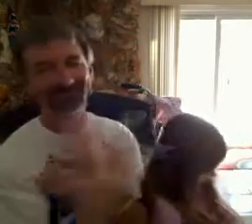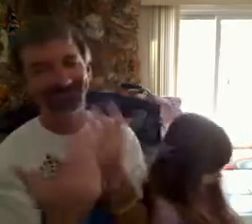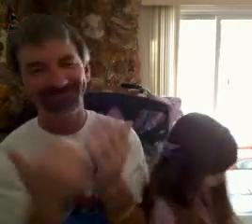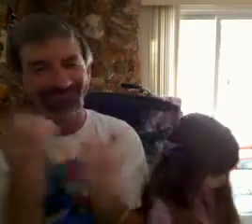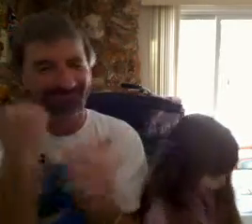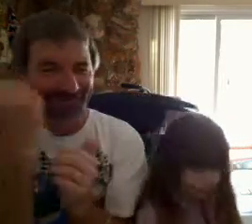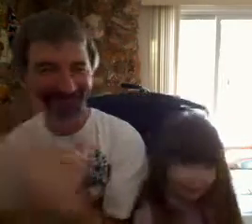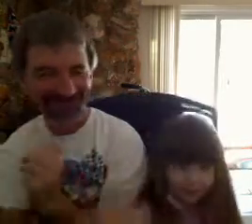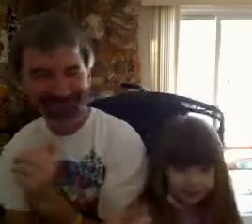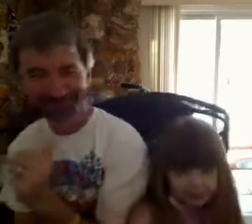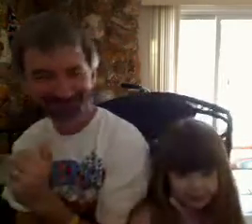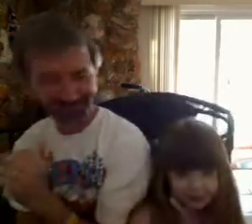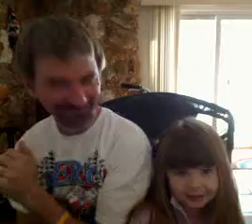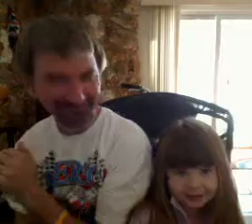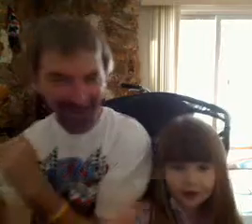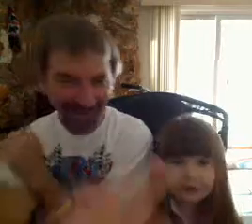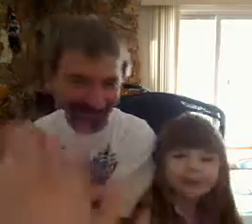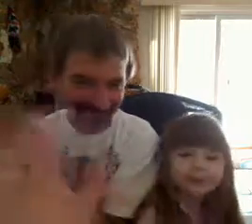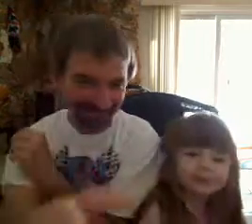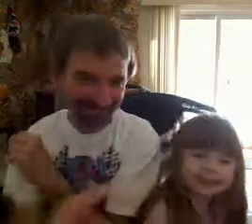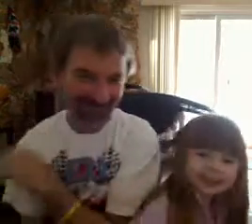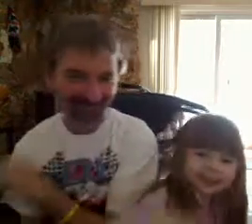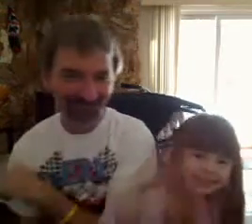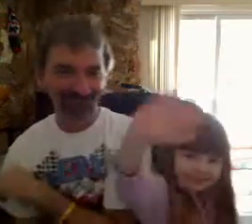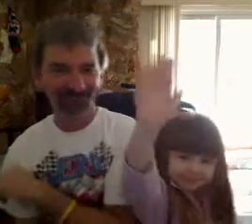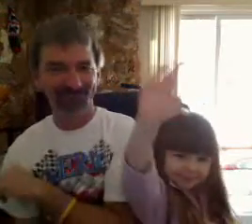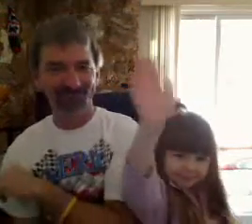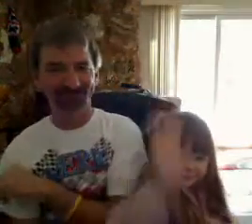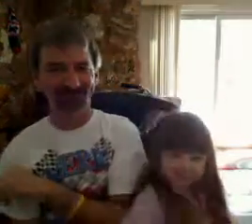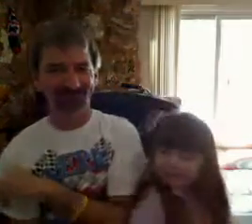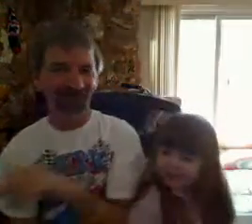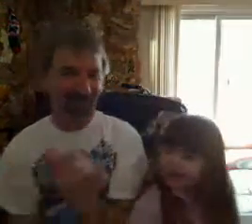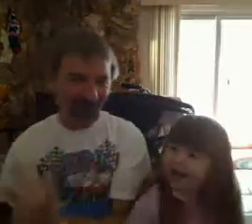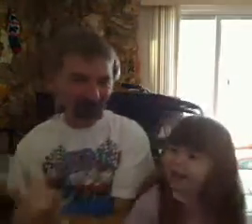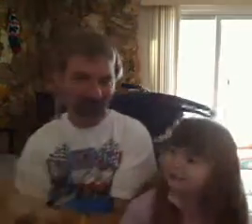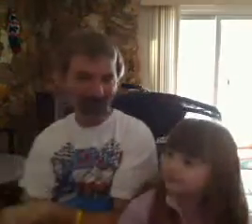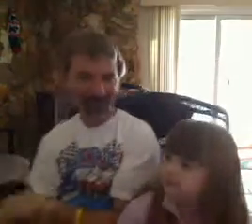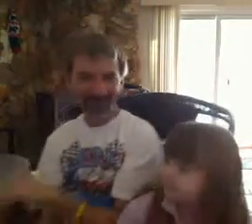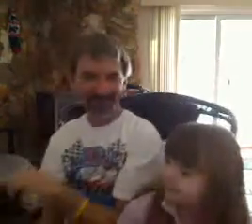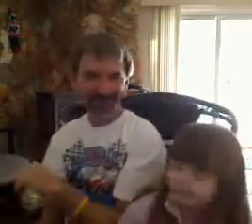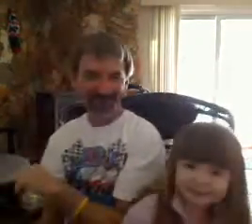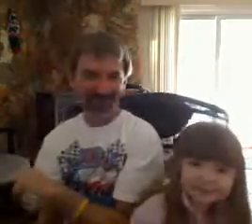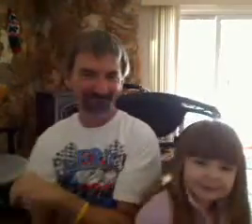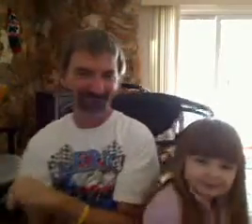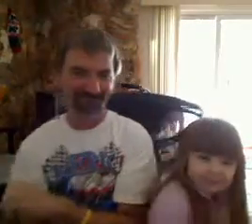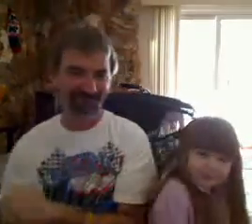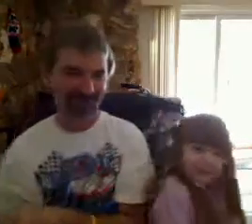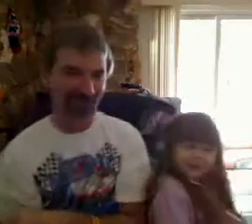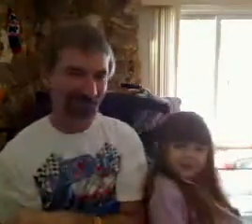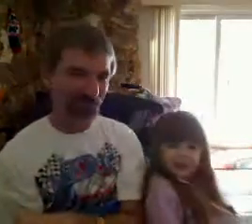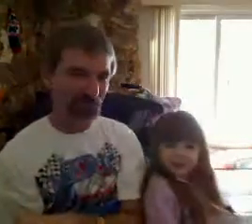hair. And that's it's all pretty. Hi. Love you. Hello.